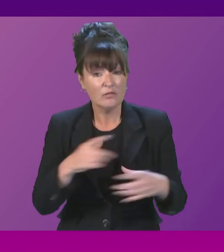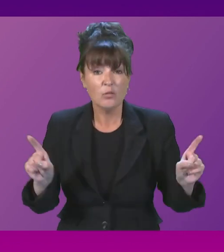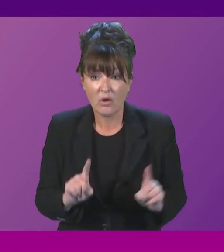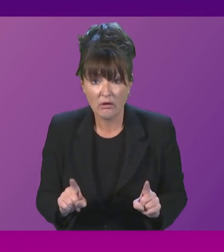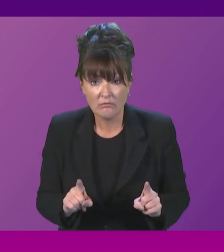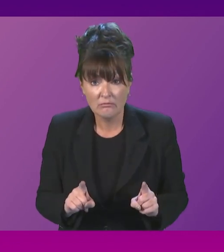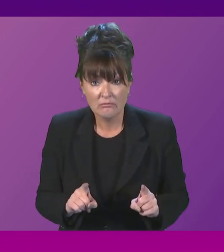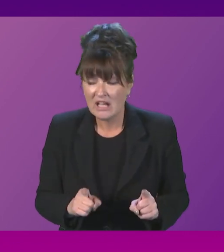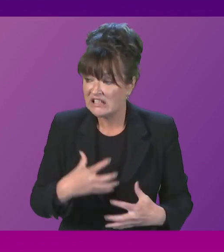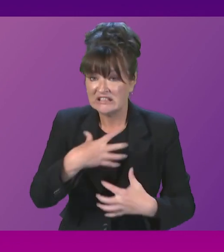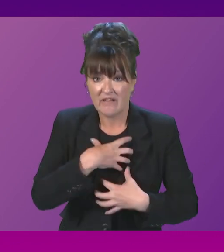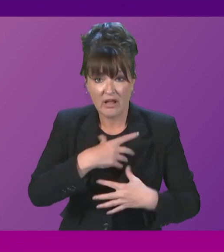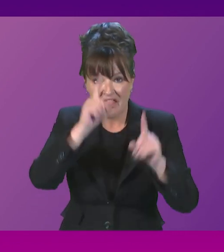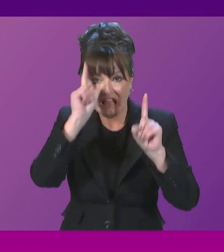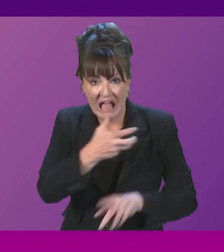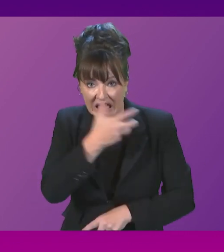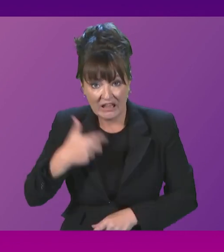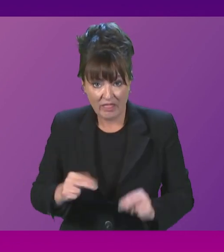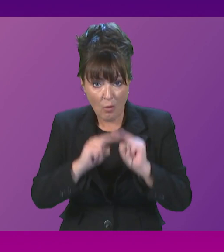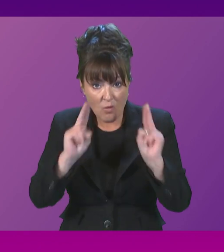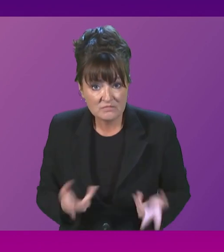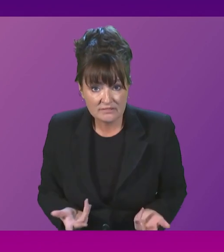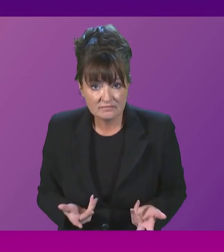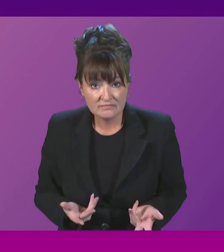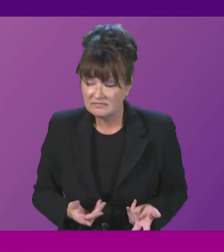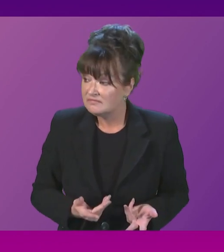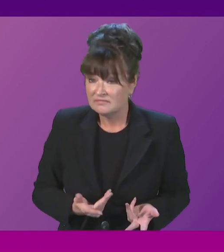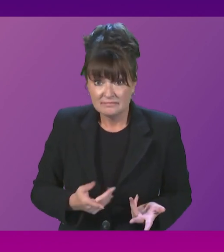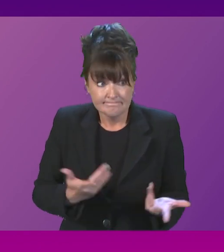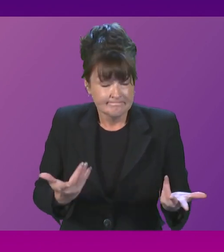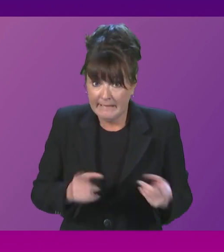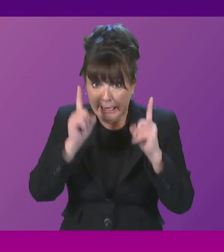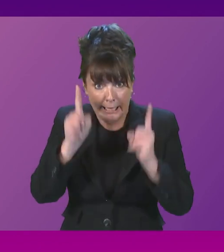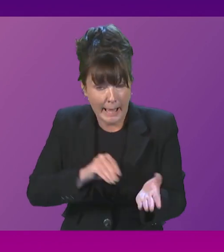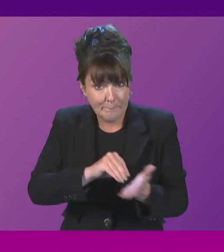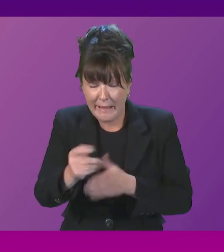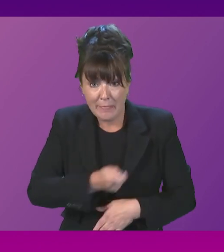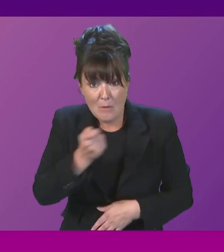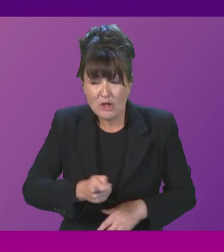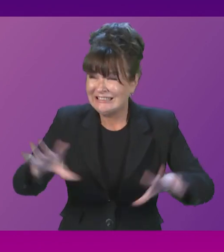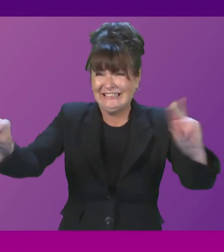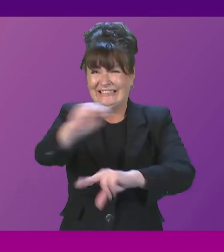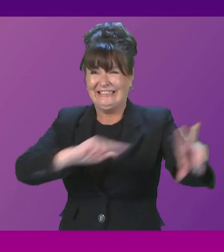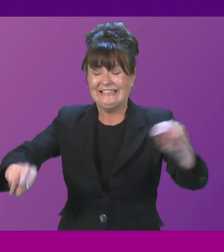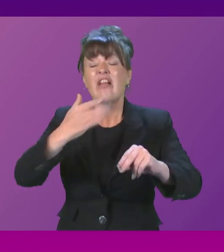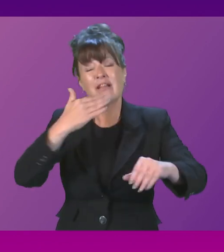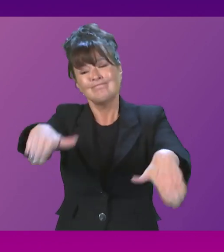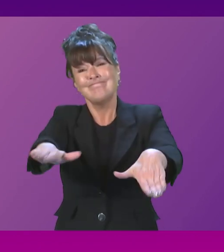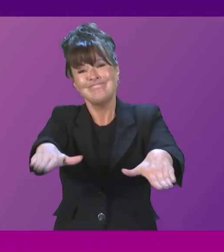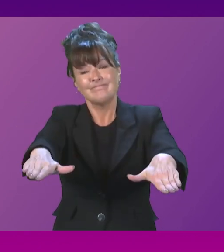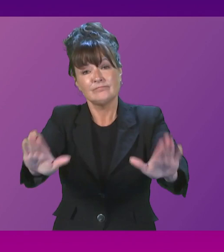about the inability to heat their homes, the inability to pay their mortgages. Thank you. Thank you.